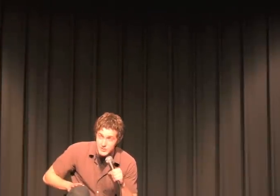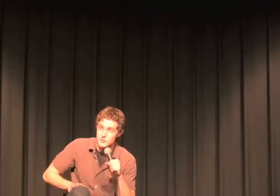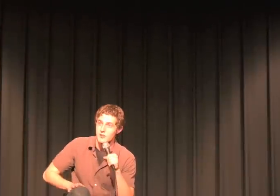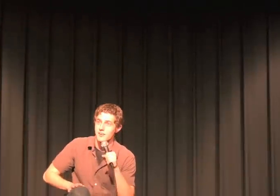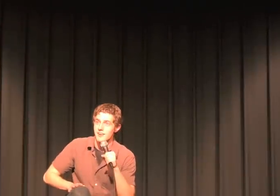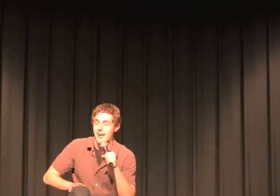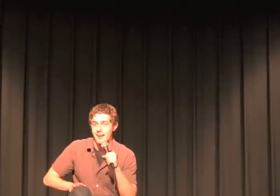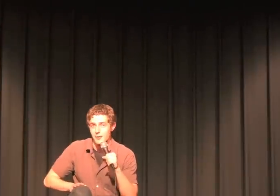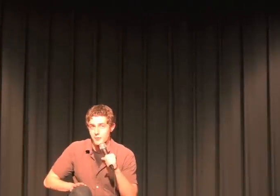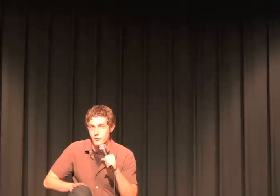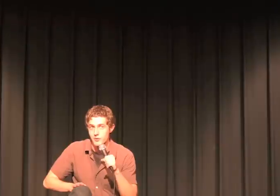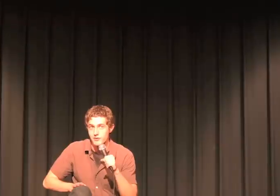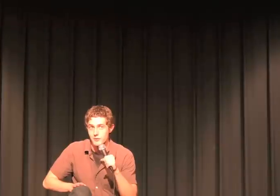digits on it add up to 22.